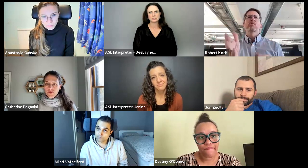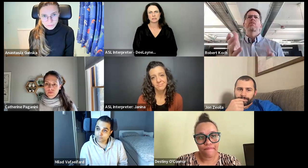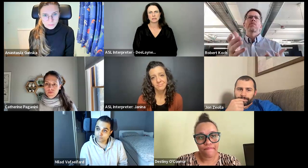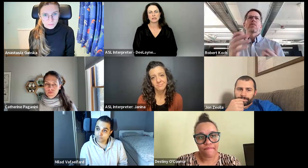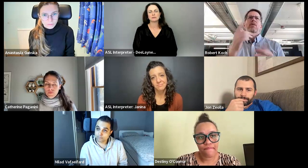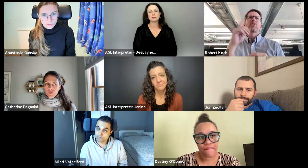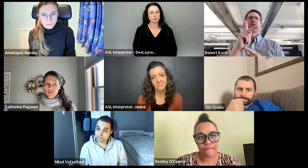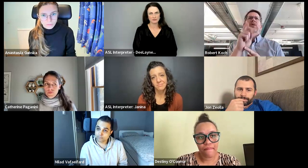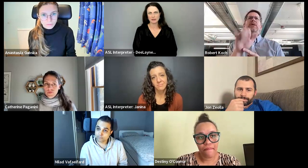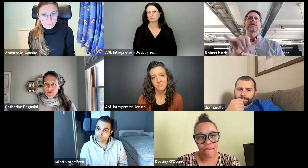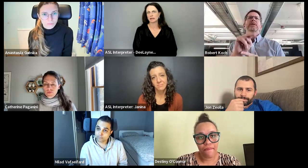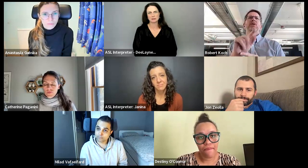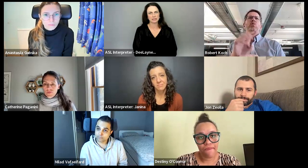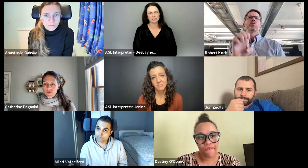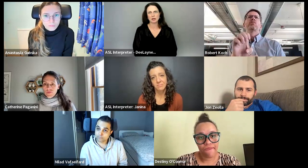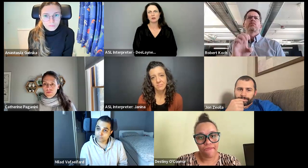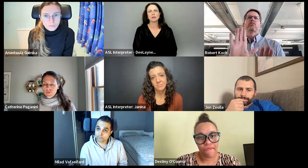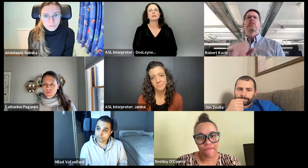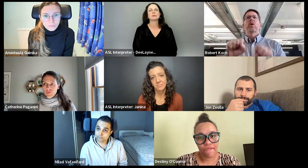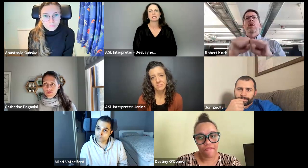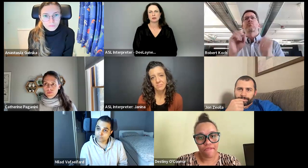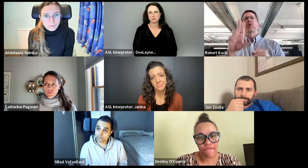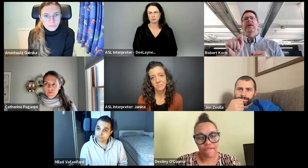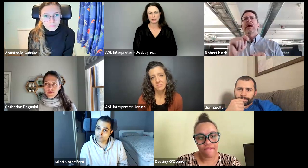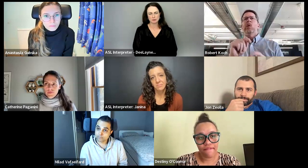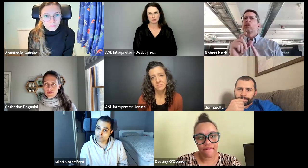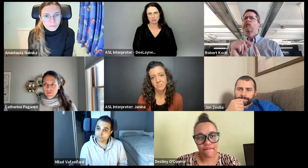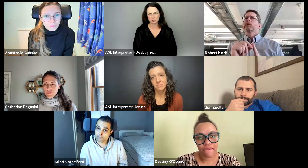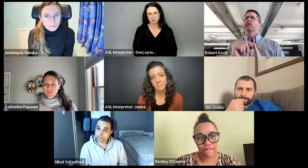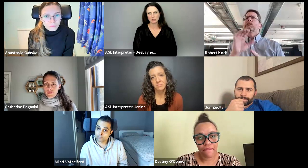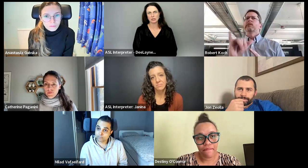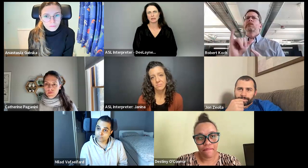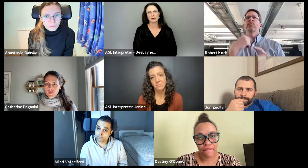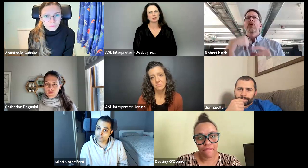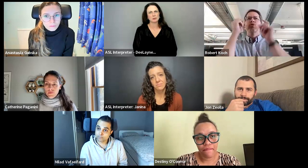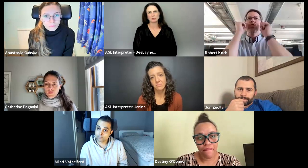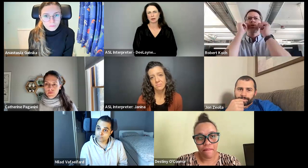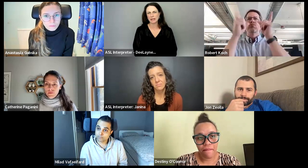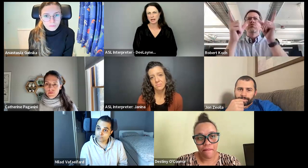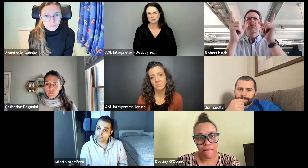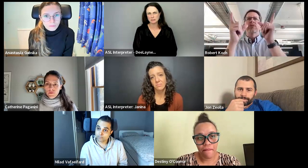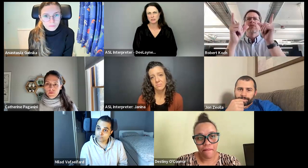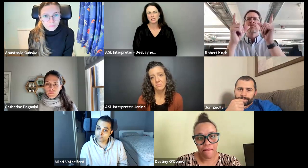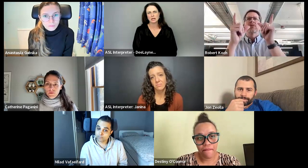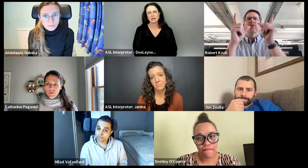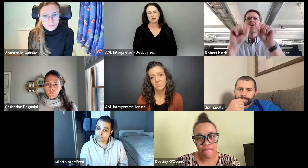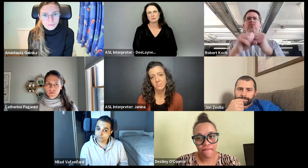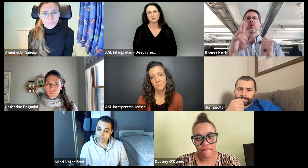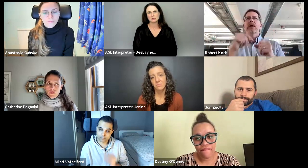Let's see. And we'll have that ready on site as well. The keynote will be captioned and interpreted. And I don't know about breakouts.